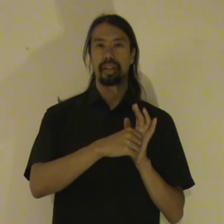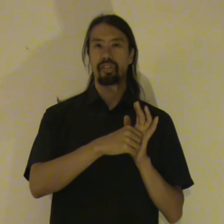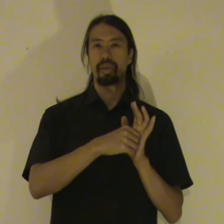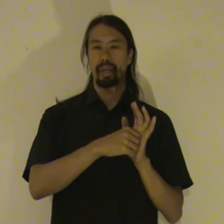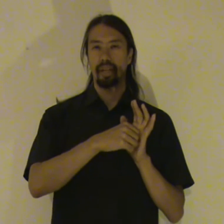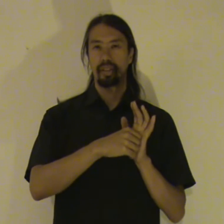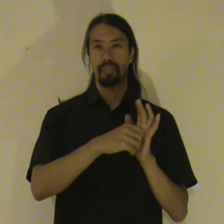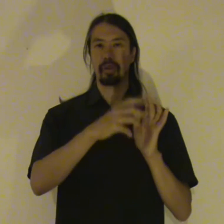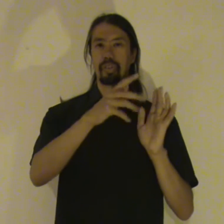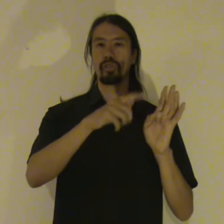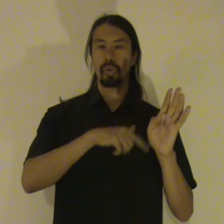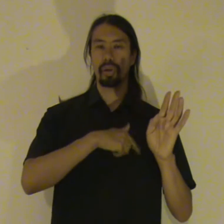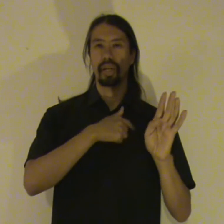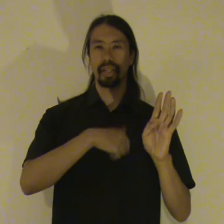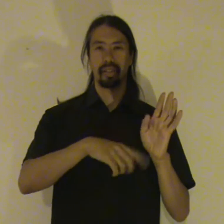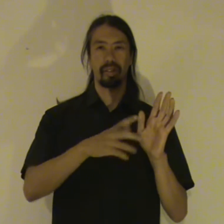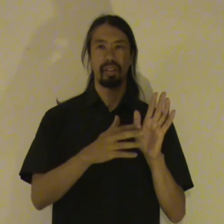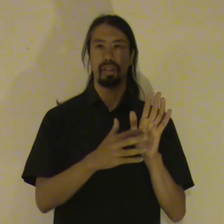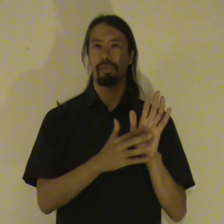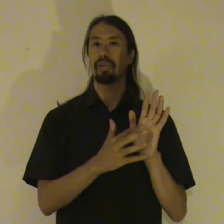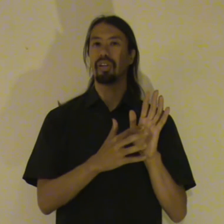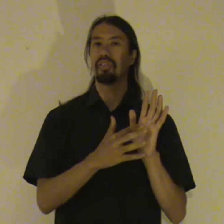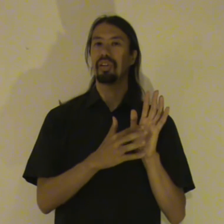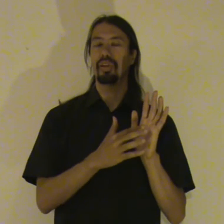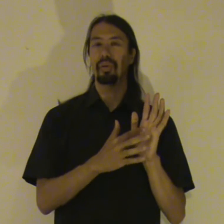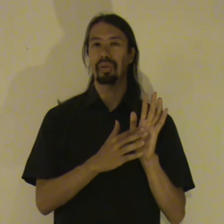gets stimulated. Because the two are connected. The foot is not the organ.